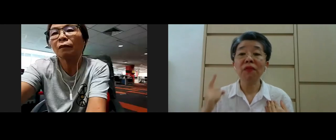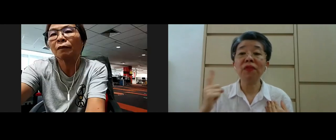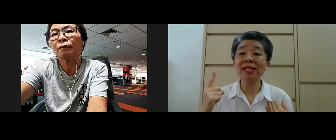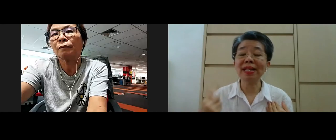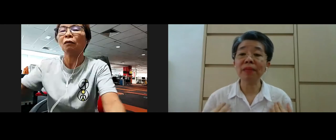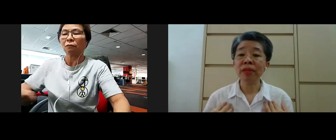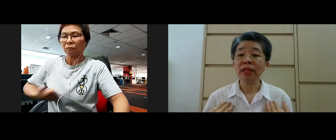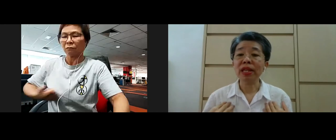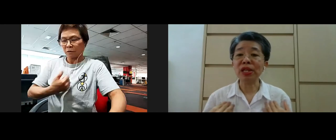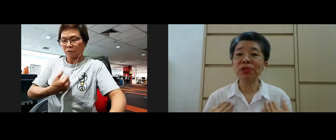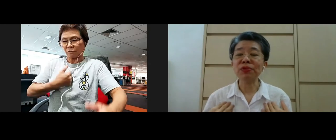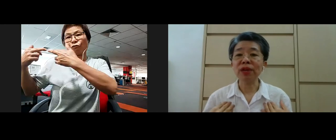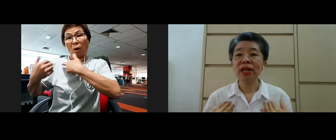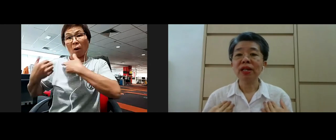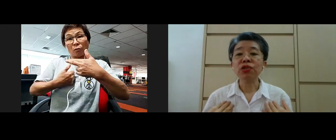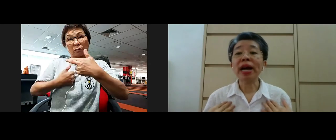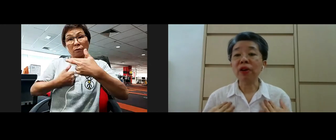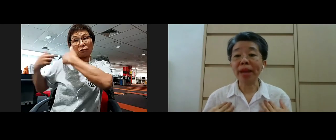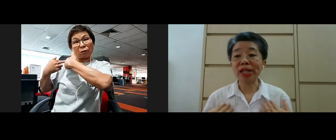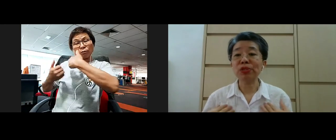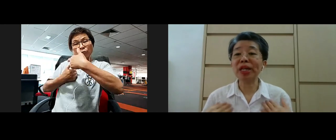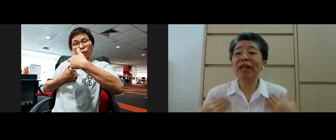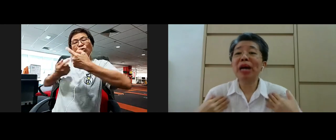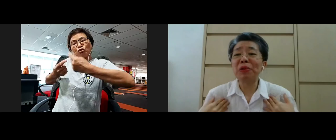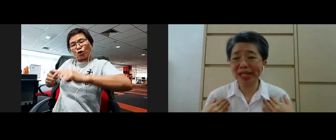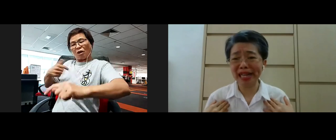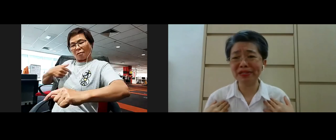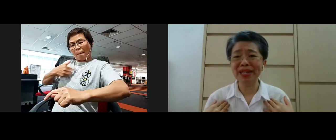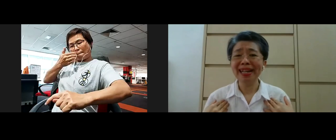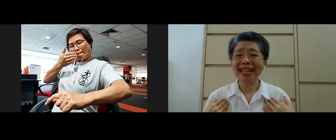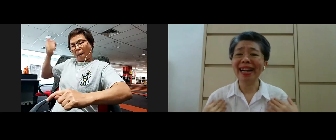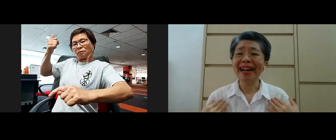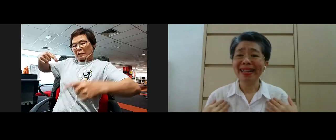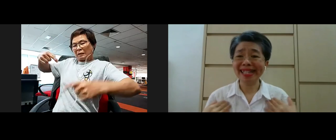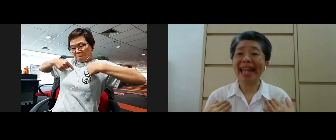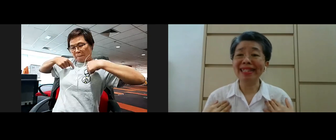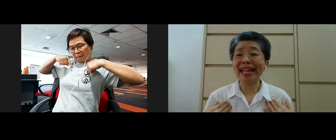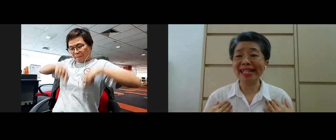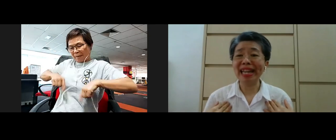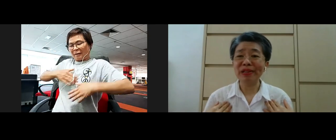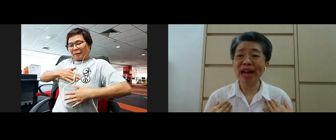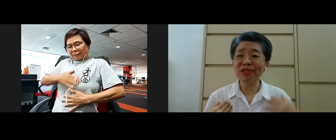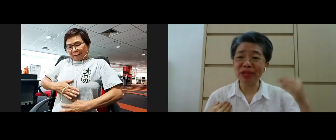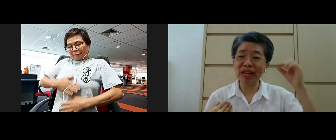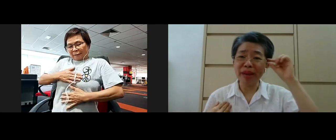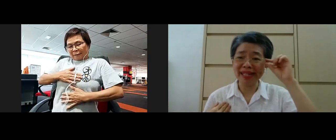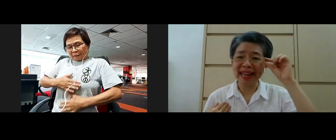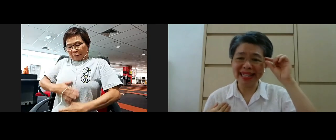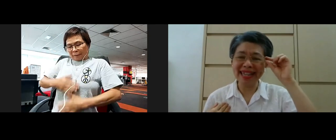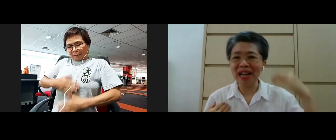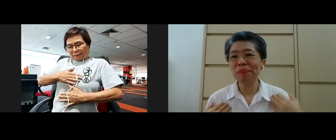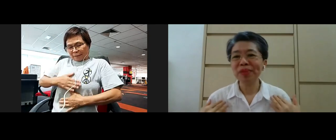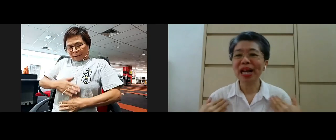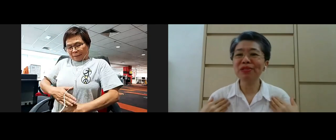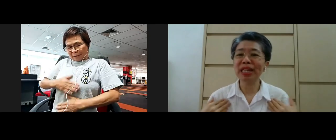firstly is to try our best to keep ourselves yeah sane like I say you know how to keep my